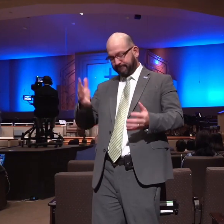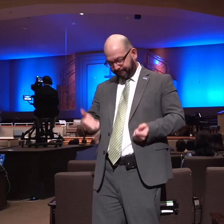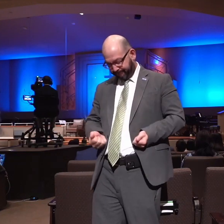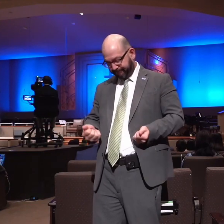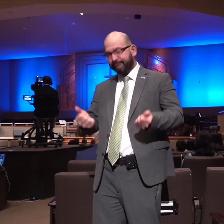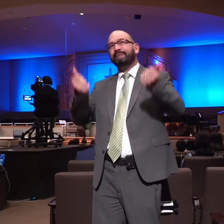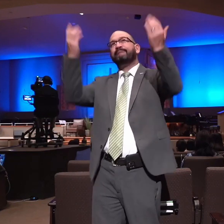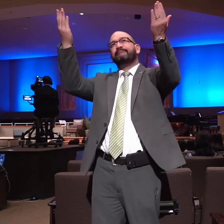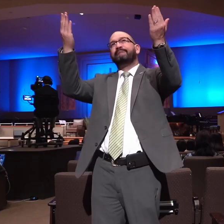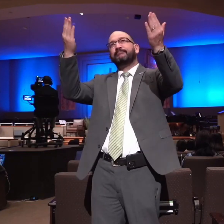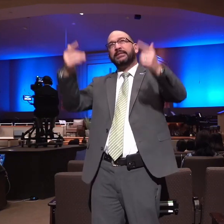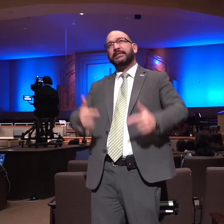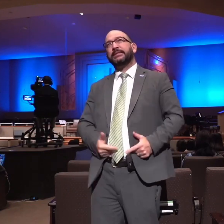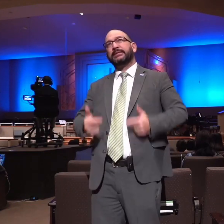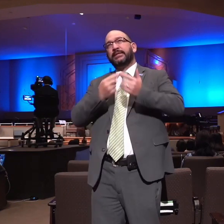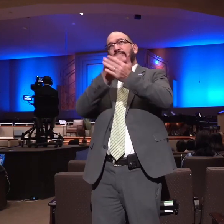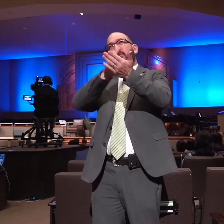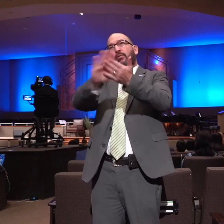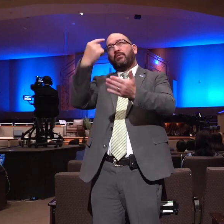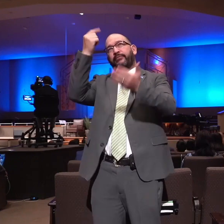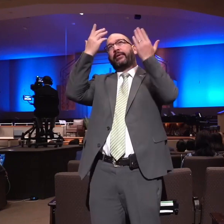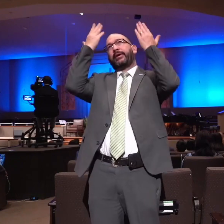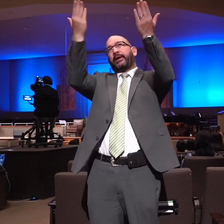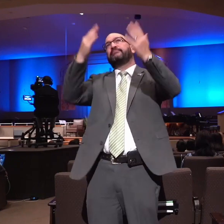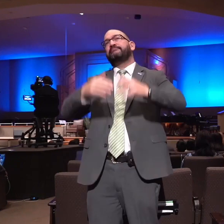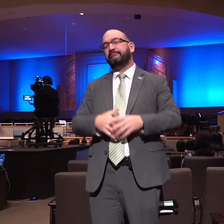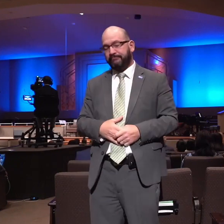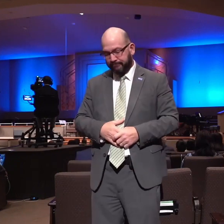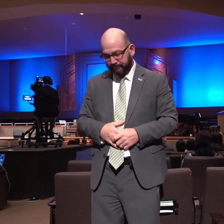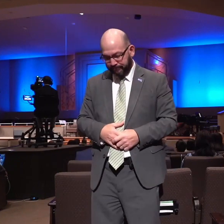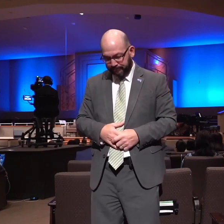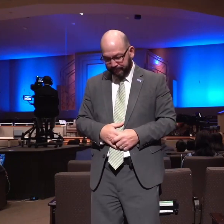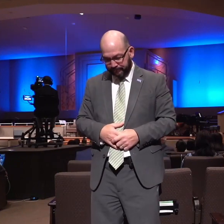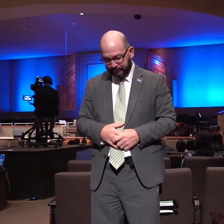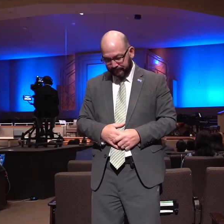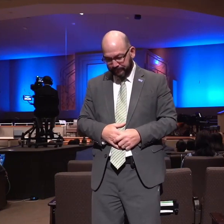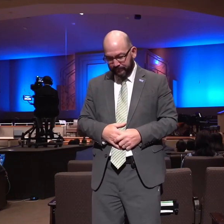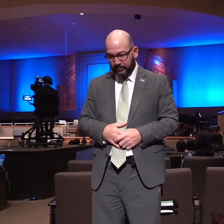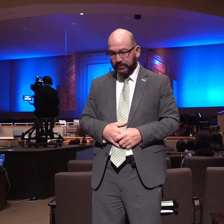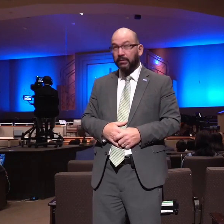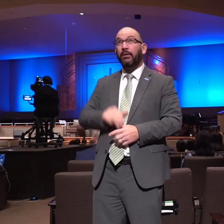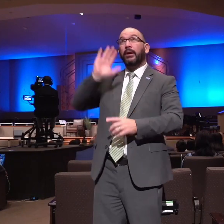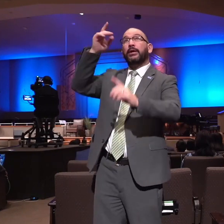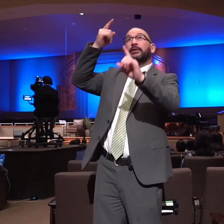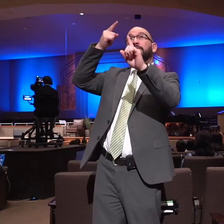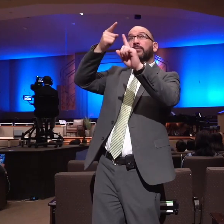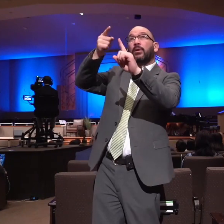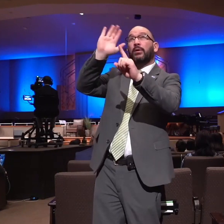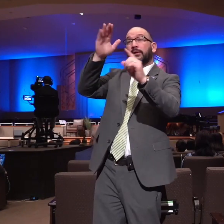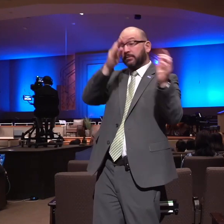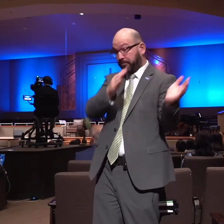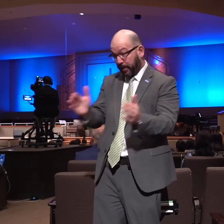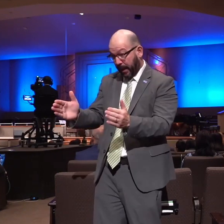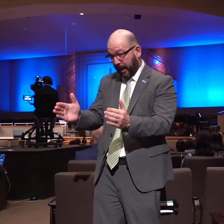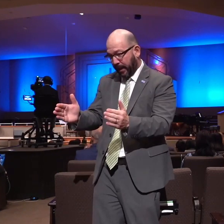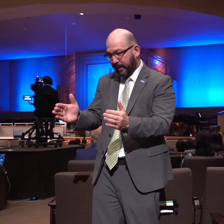life so here was a divine plan but notice a demonstrated power